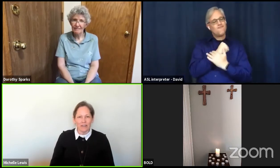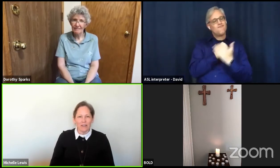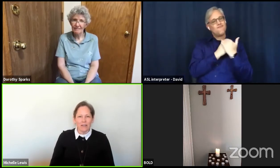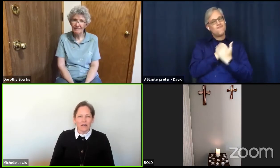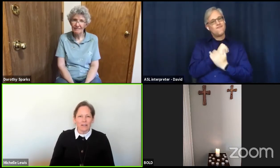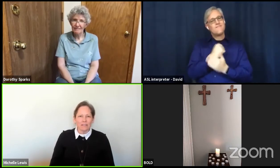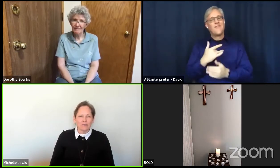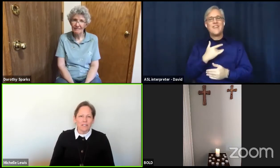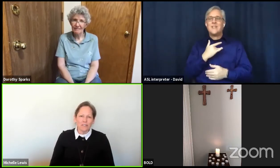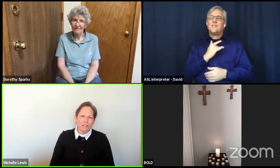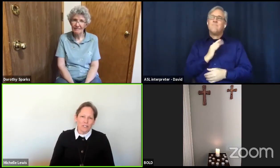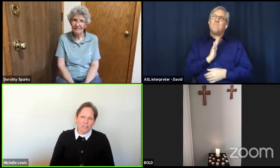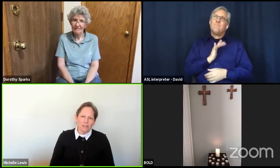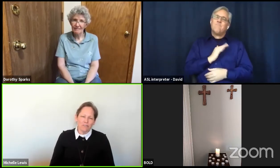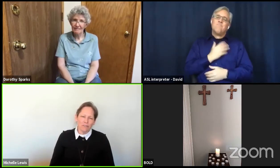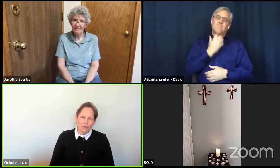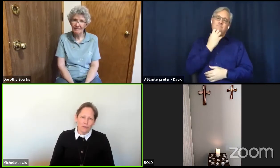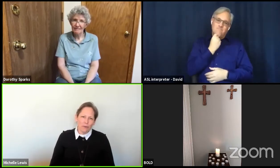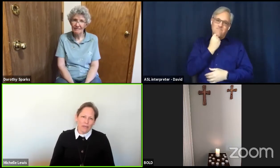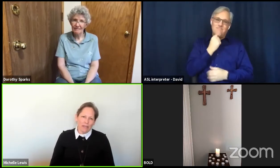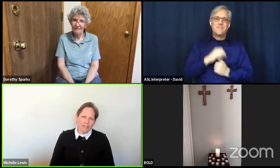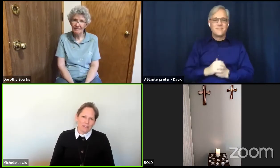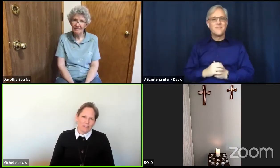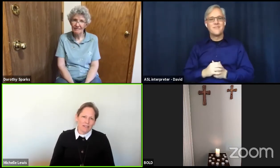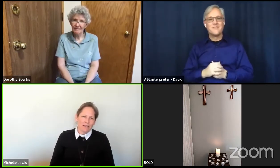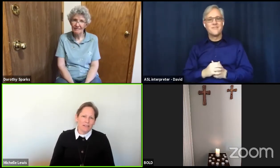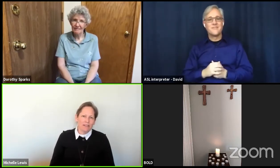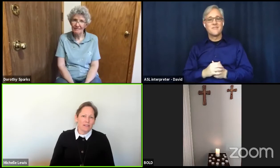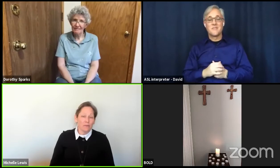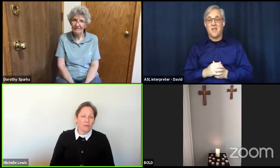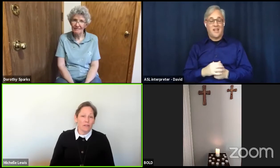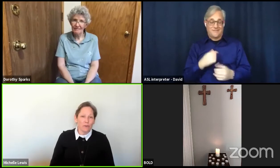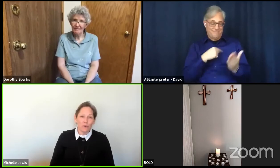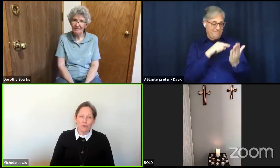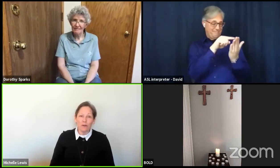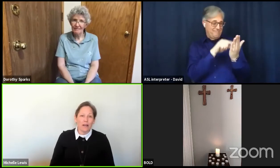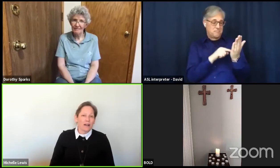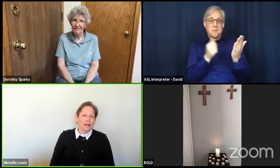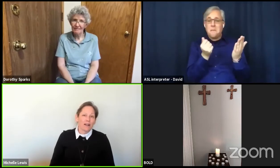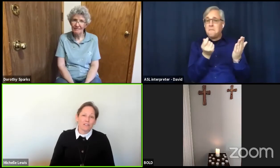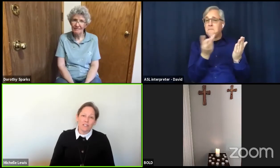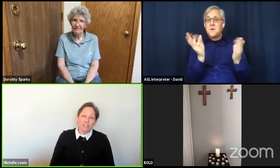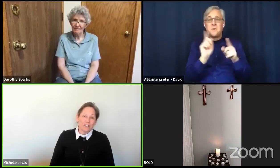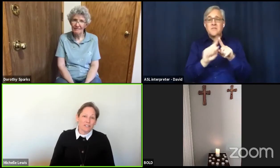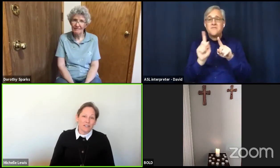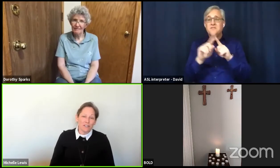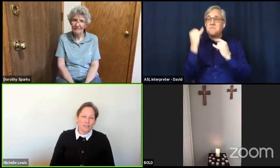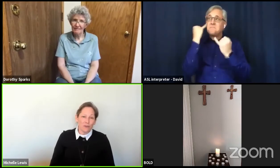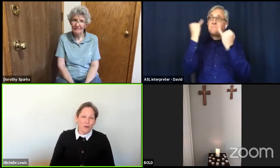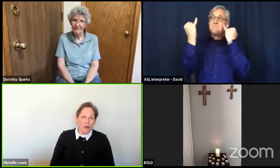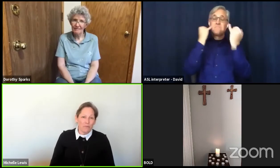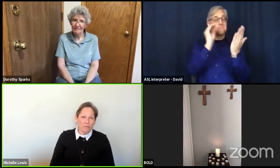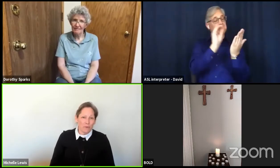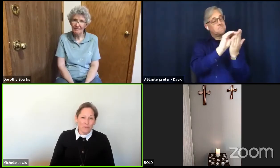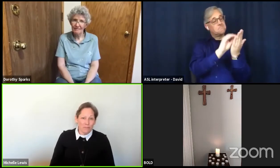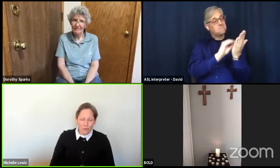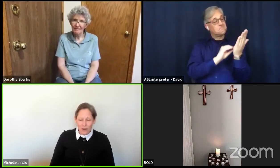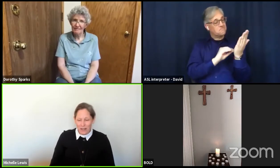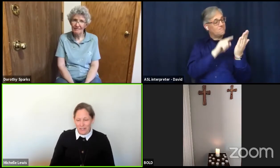These are just a few ways that we know Jesus can show up for us and